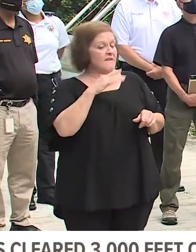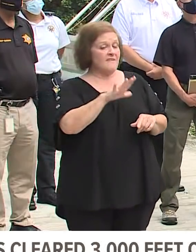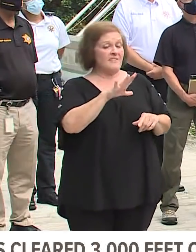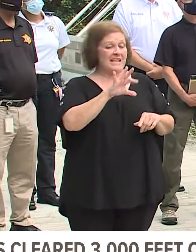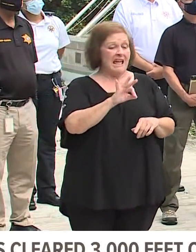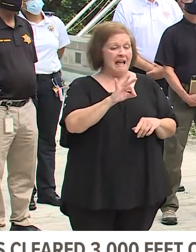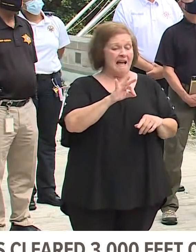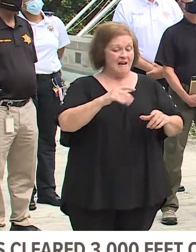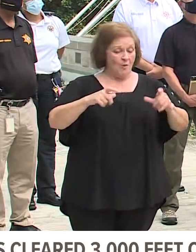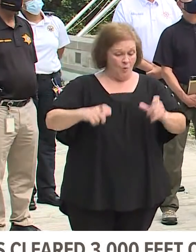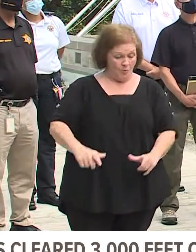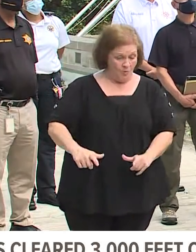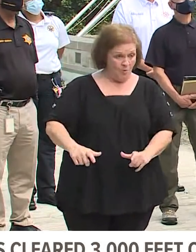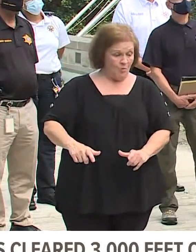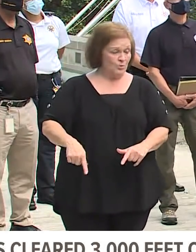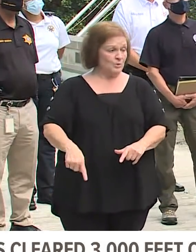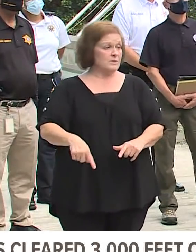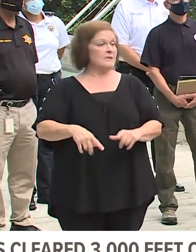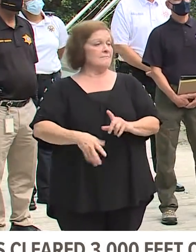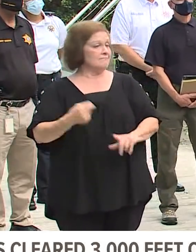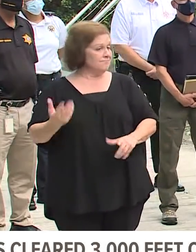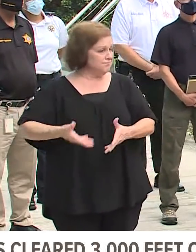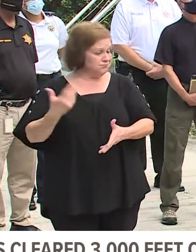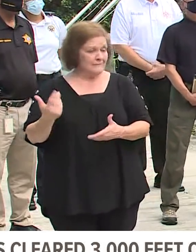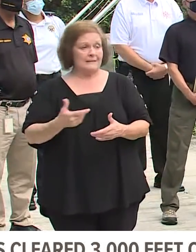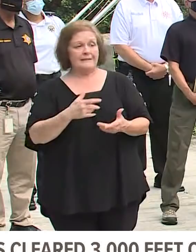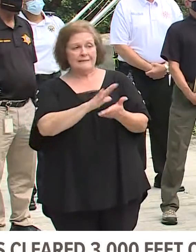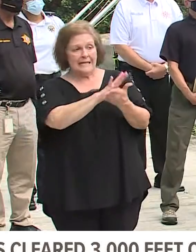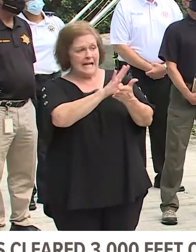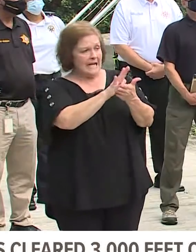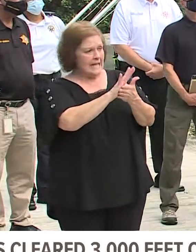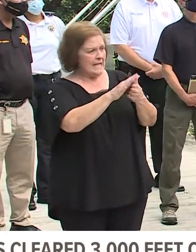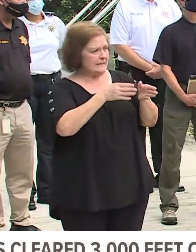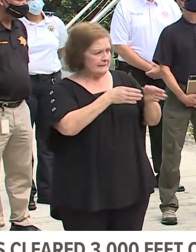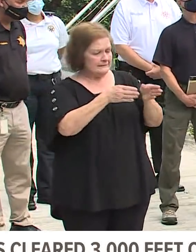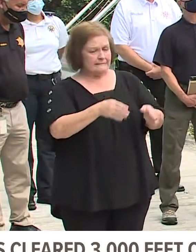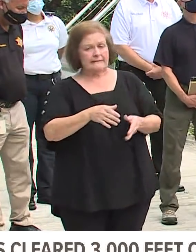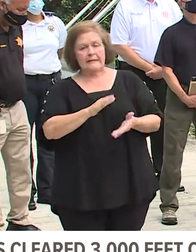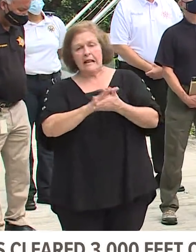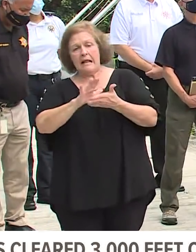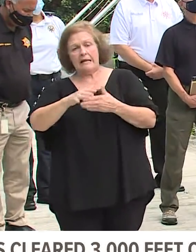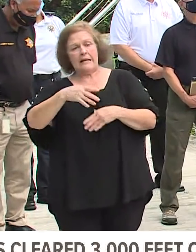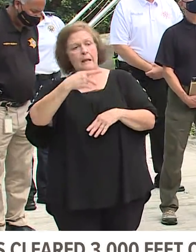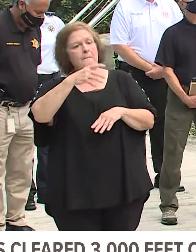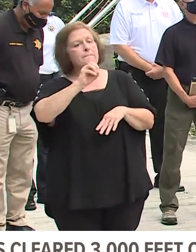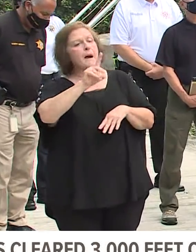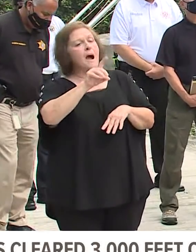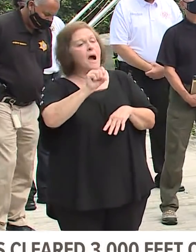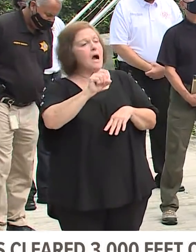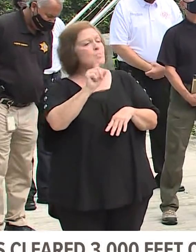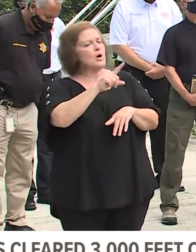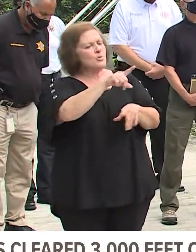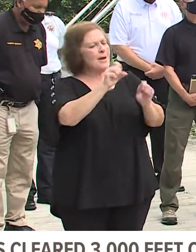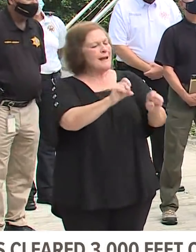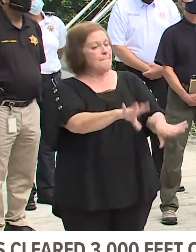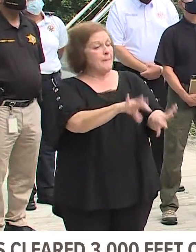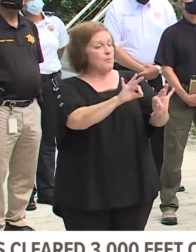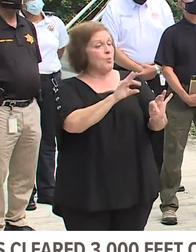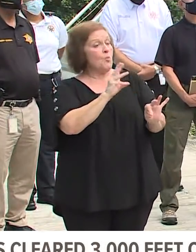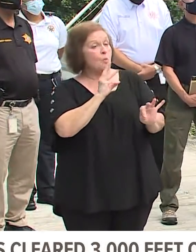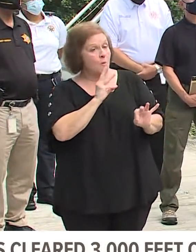manholes we've placed stop signs at every major intersection surrounding both the pods those sites where you can pick up food and water